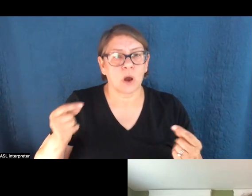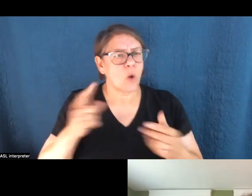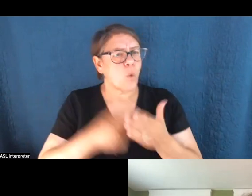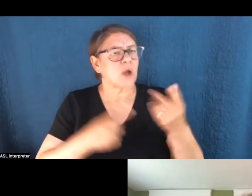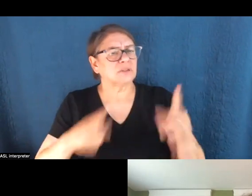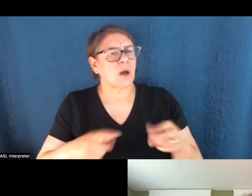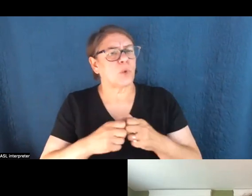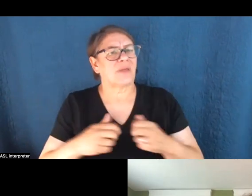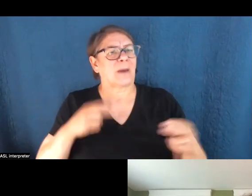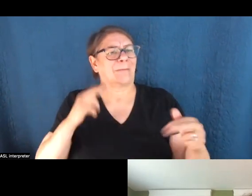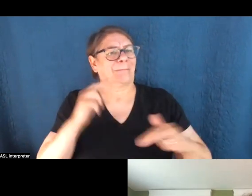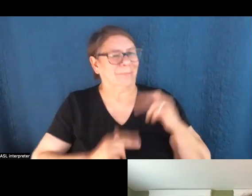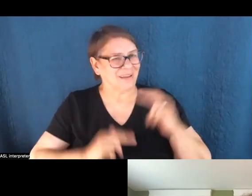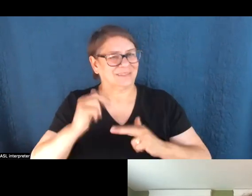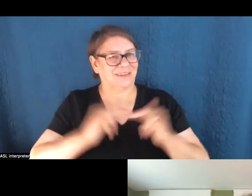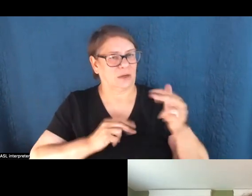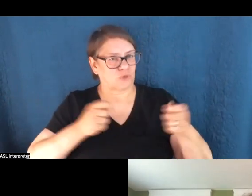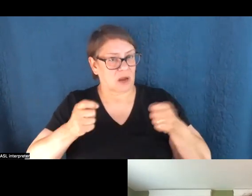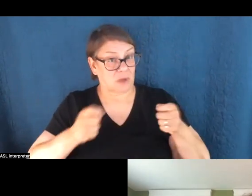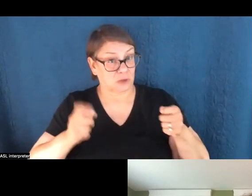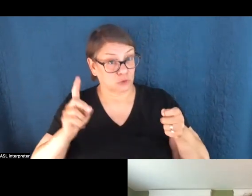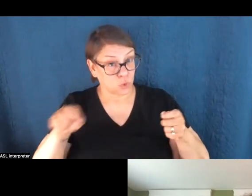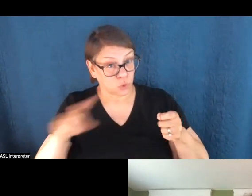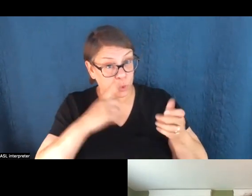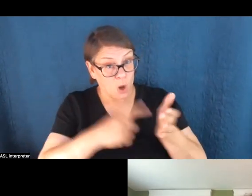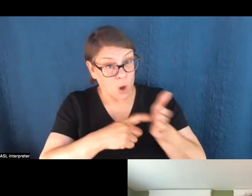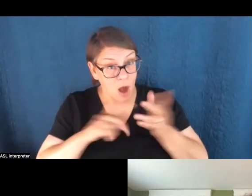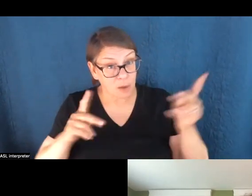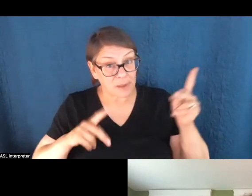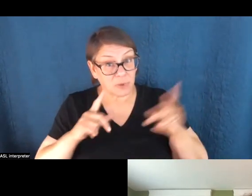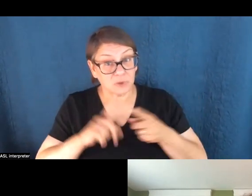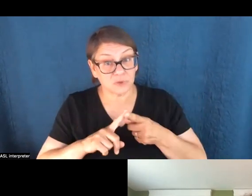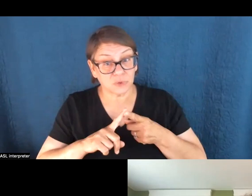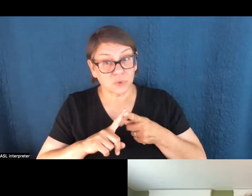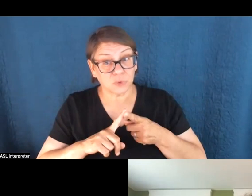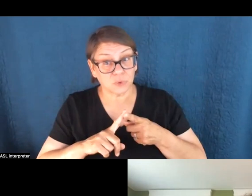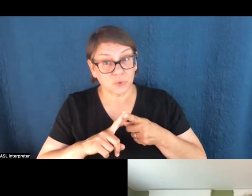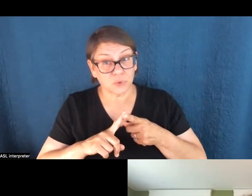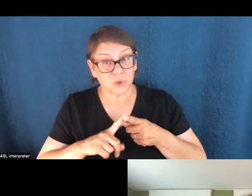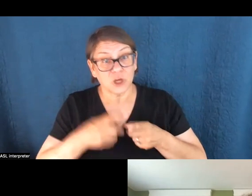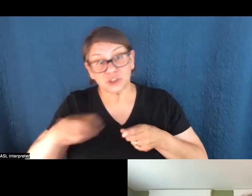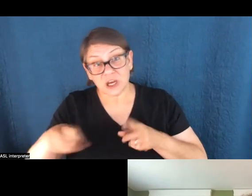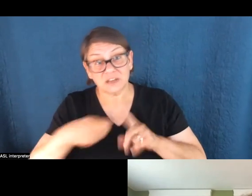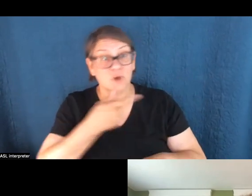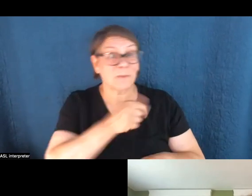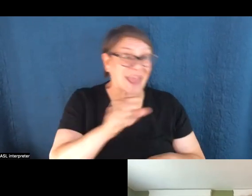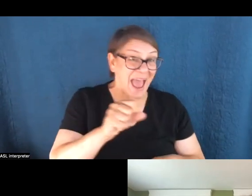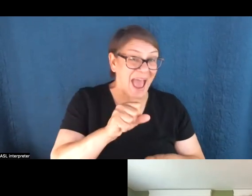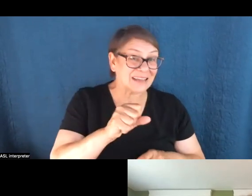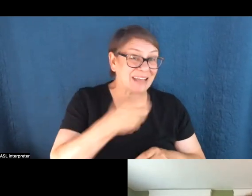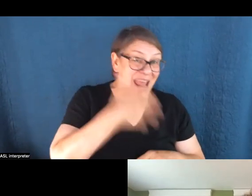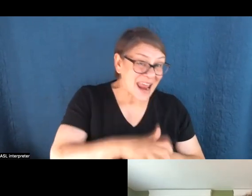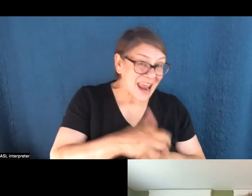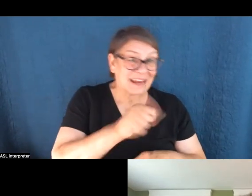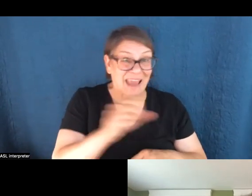appliances? Are they doing things to help people or require people to, you know, move from gas stoves and gas heating, which can be polluting and